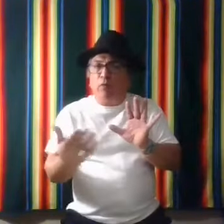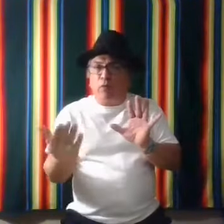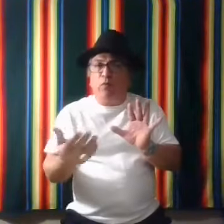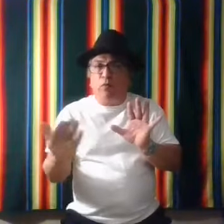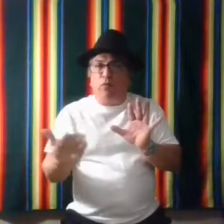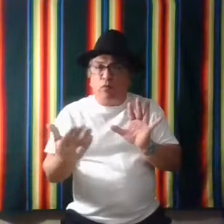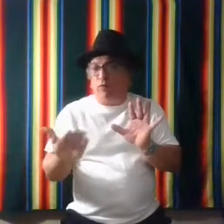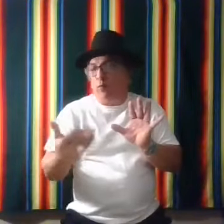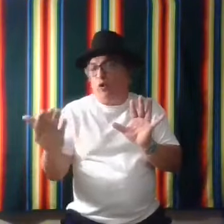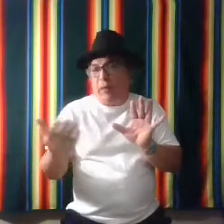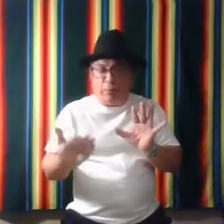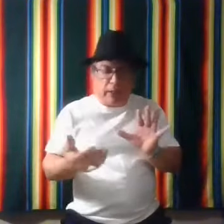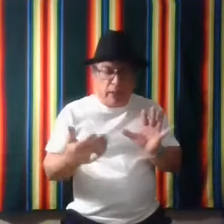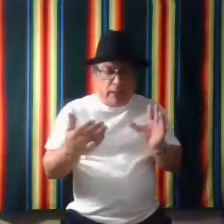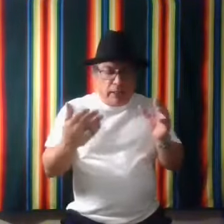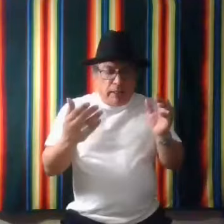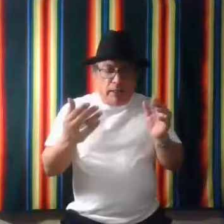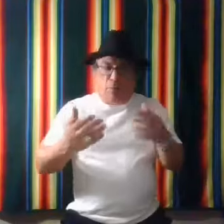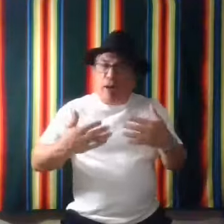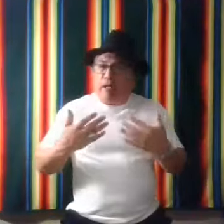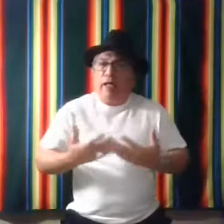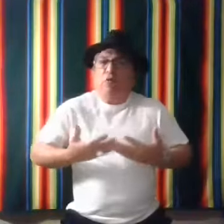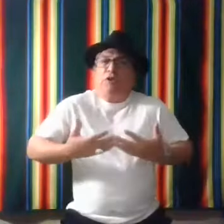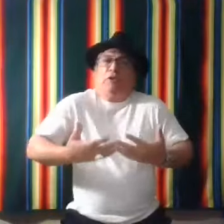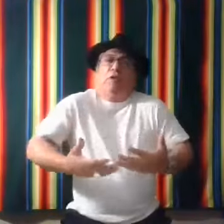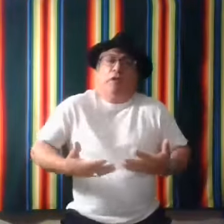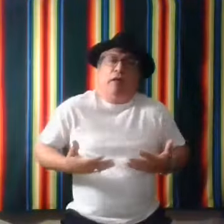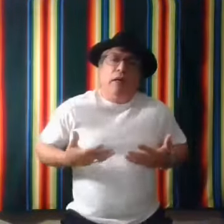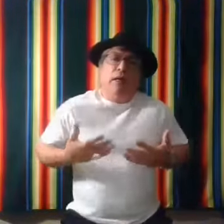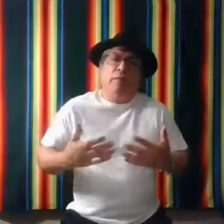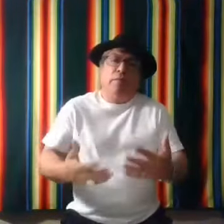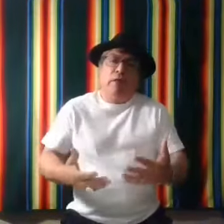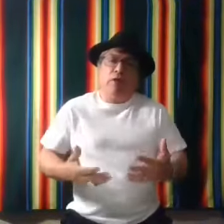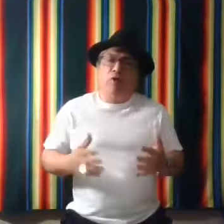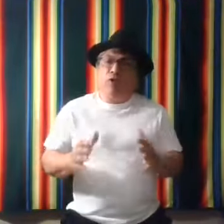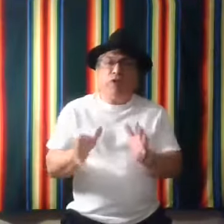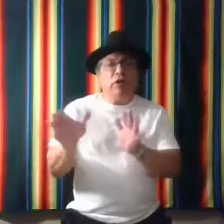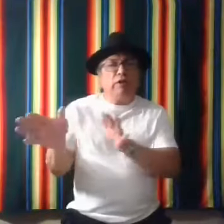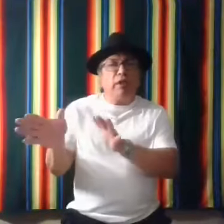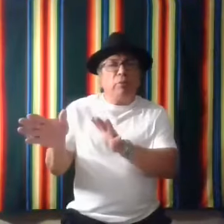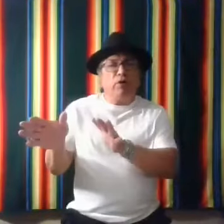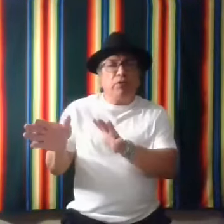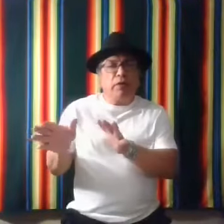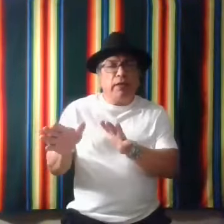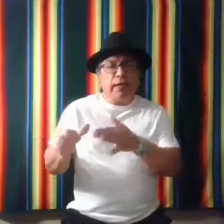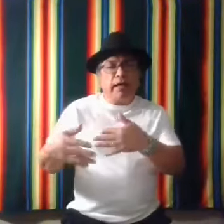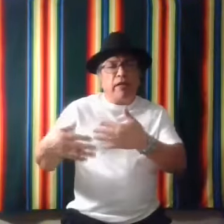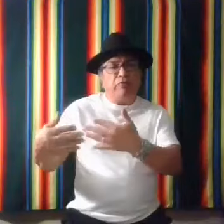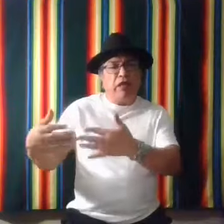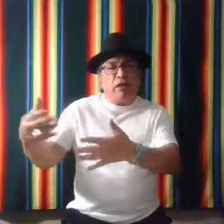what the word may be, uh, body language. Um, you know, usually you can see a person, how they feel